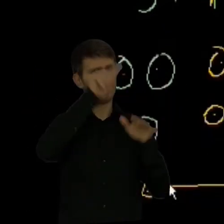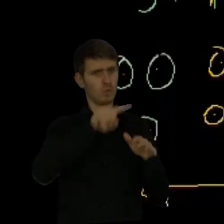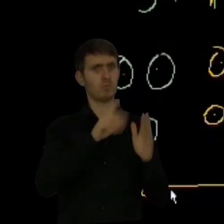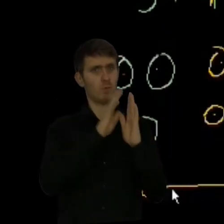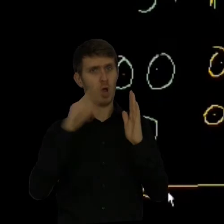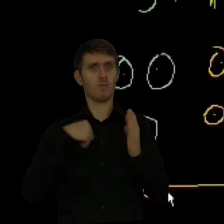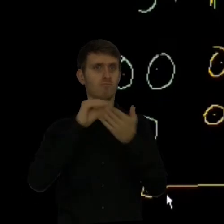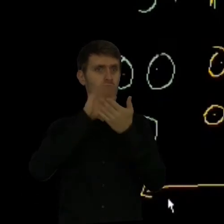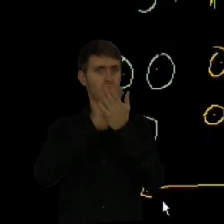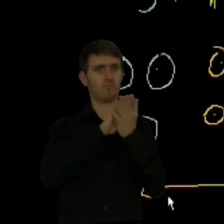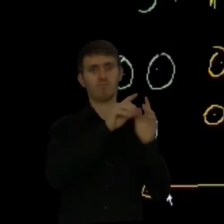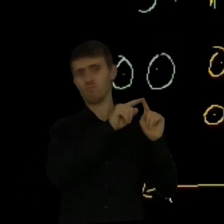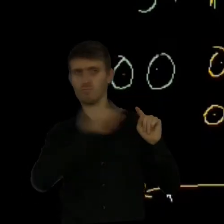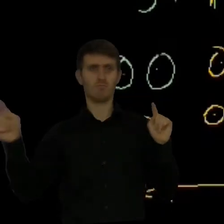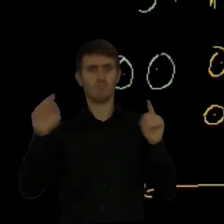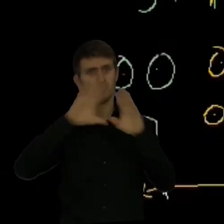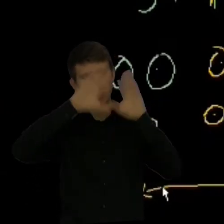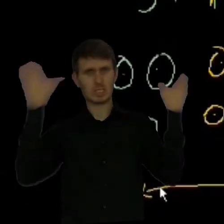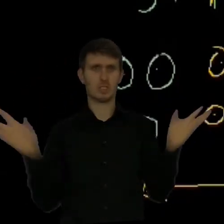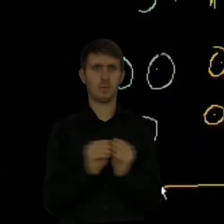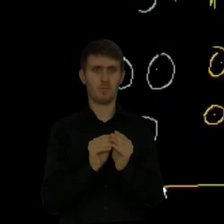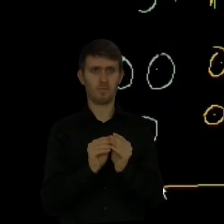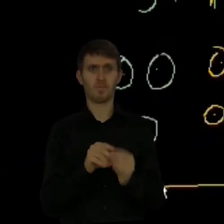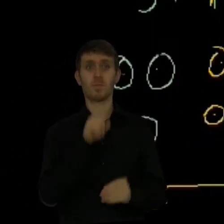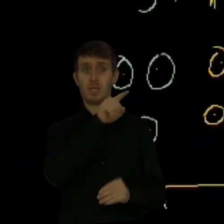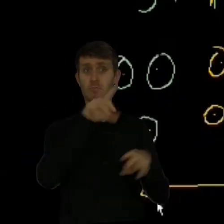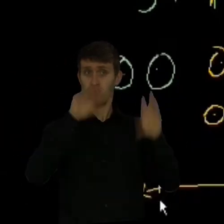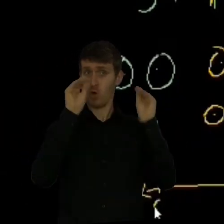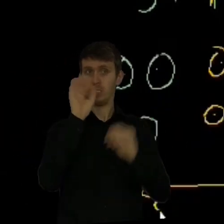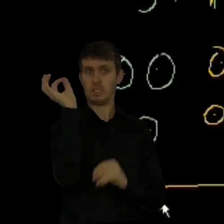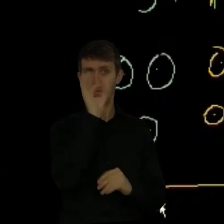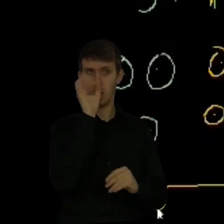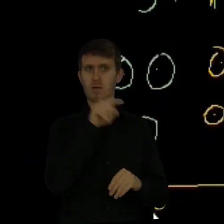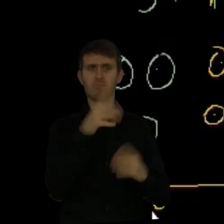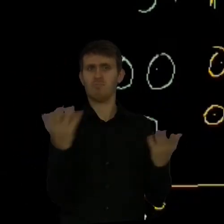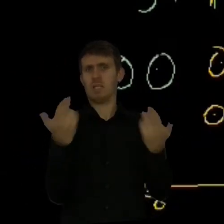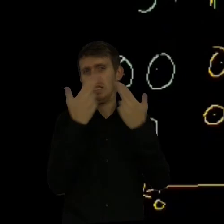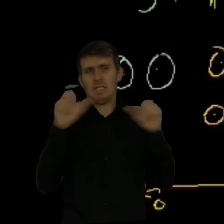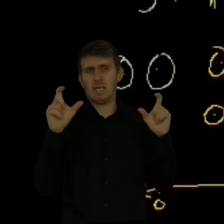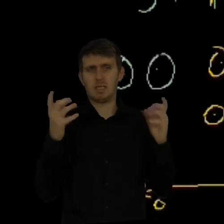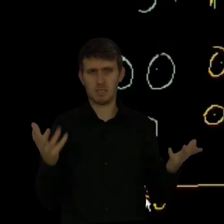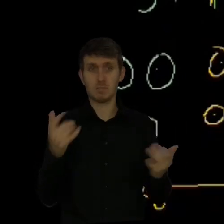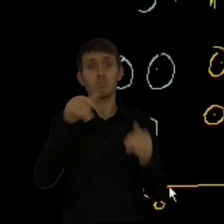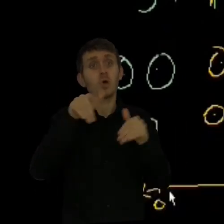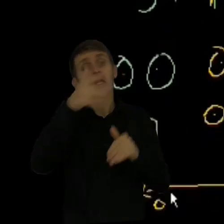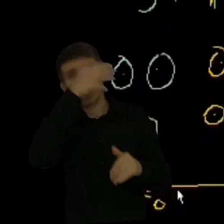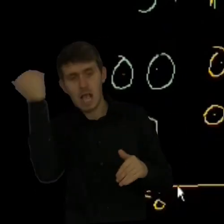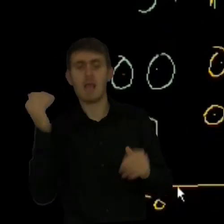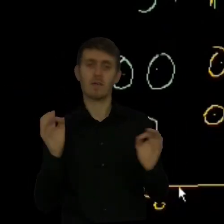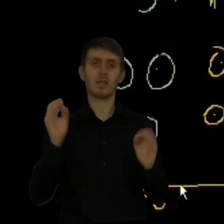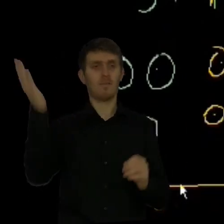enough just so all the numbers I'm using are kind of in it. So you know the first number is 0, which is nothing. Maybe you don't know, but now you know.